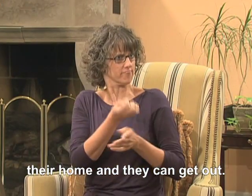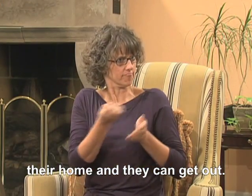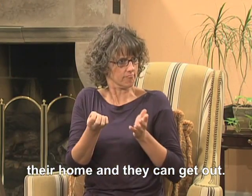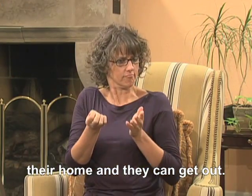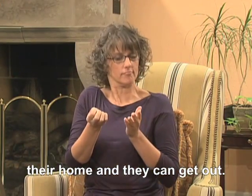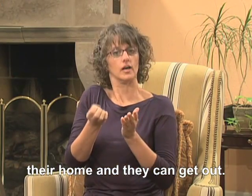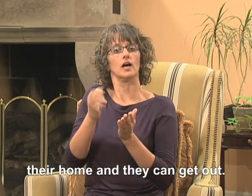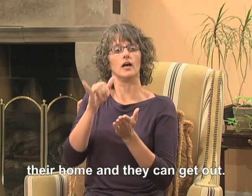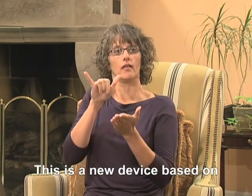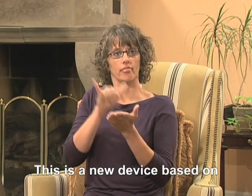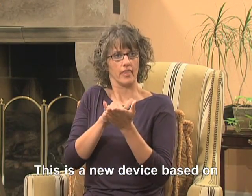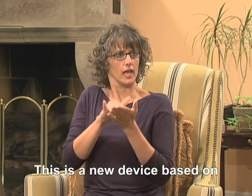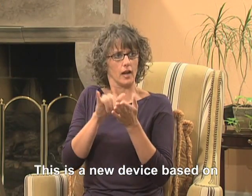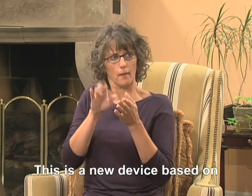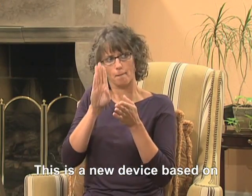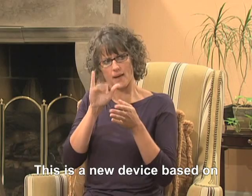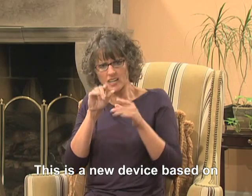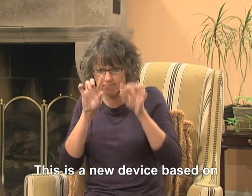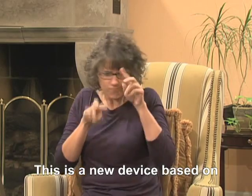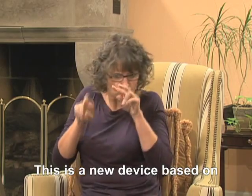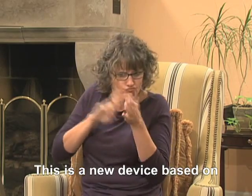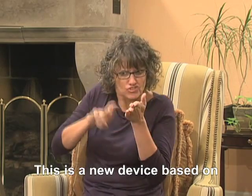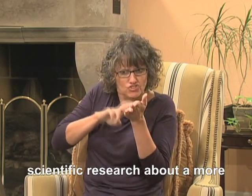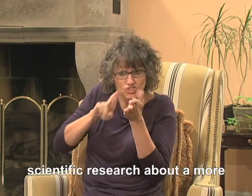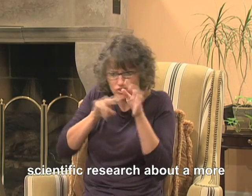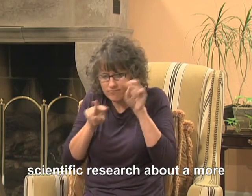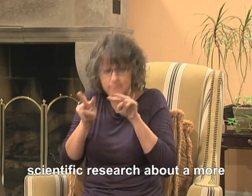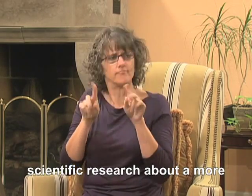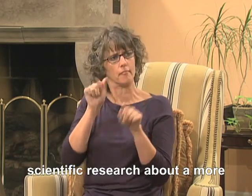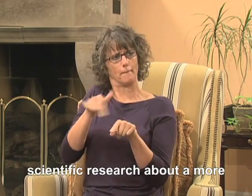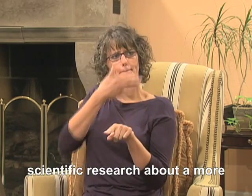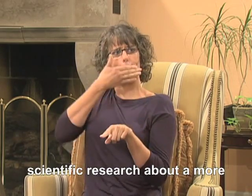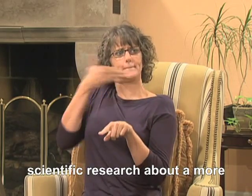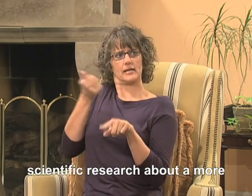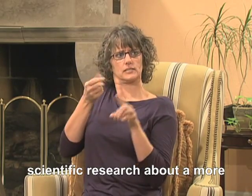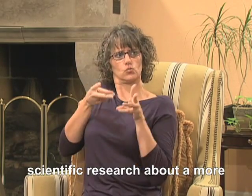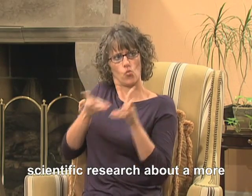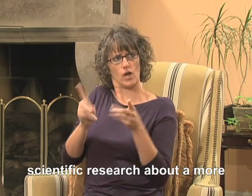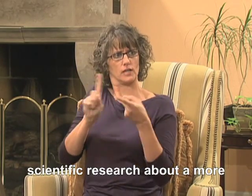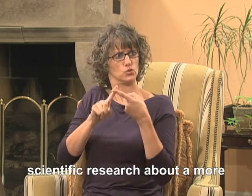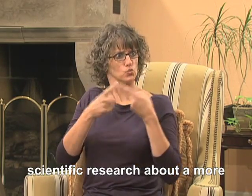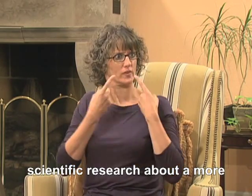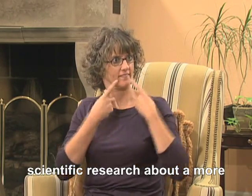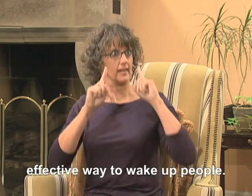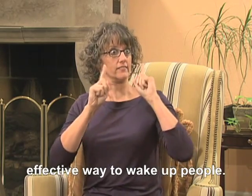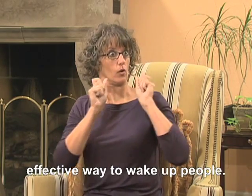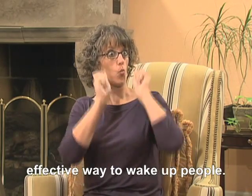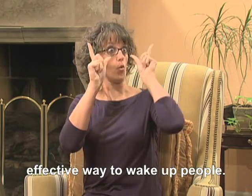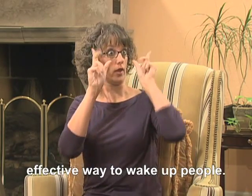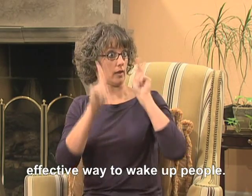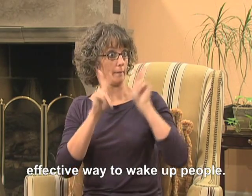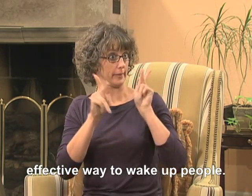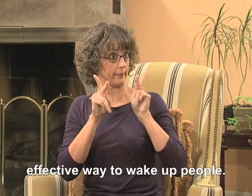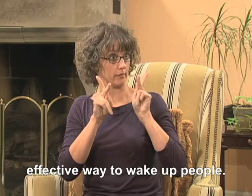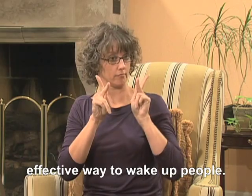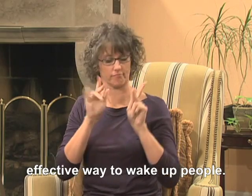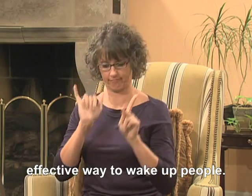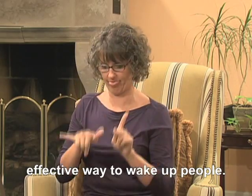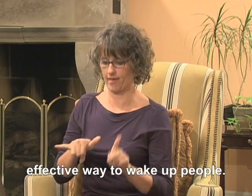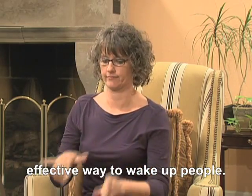This is a new device based on scientific research about a more effective way to wake up